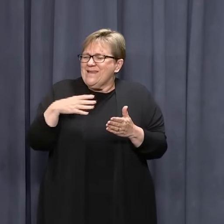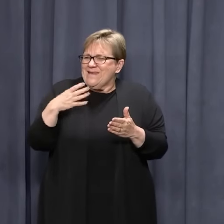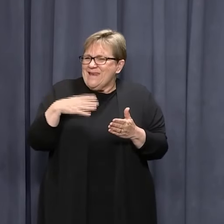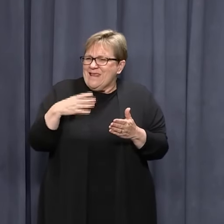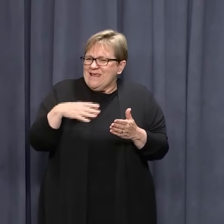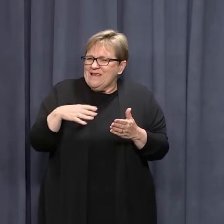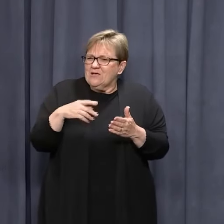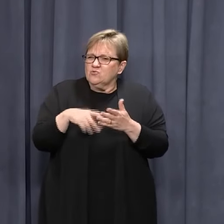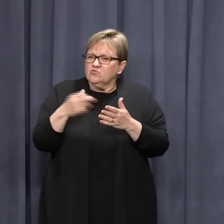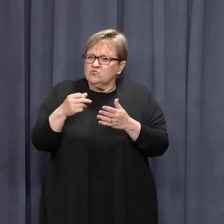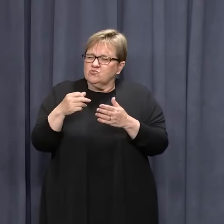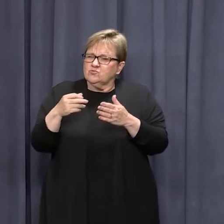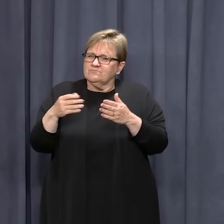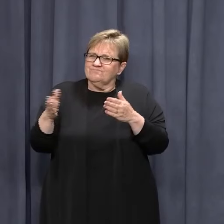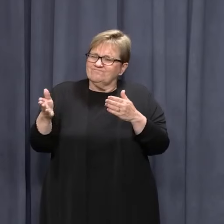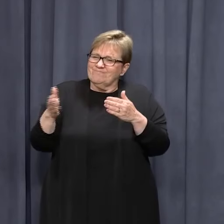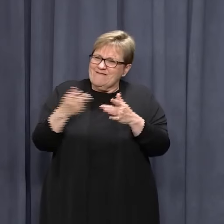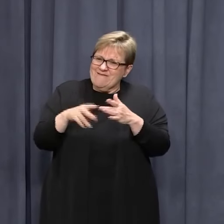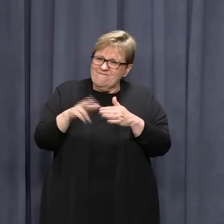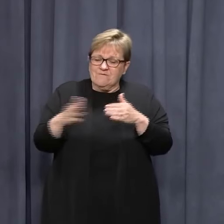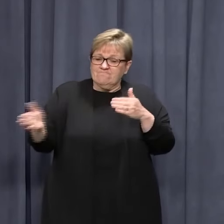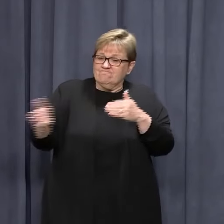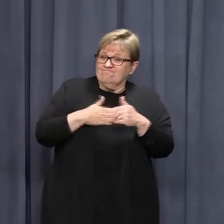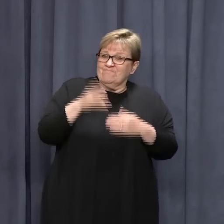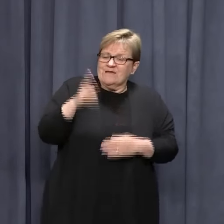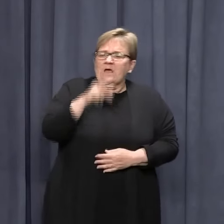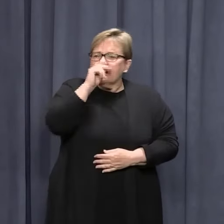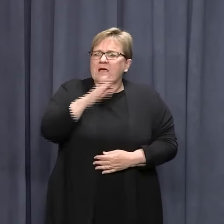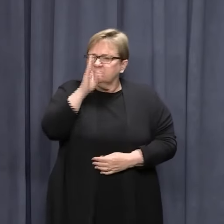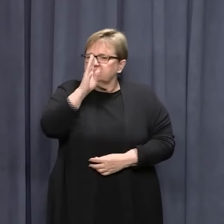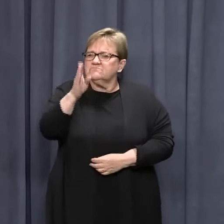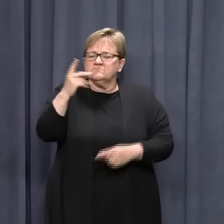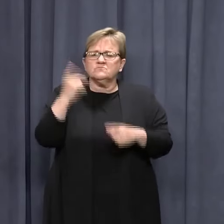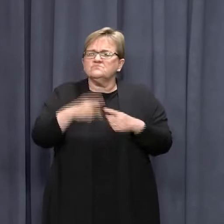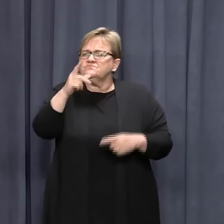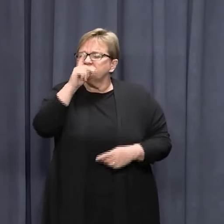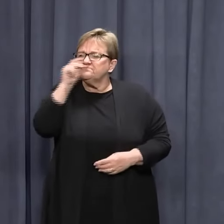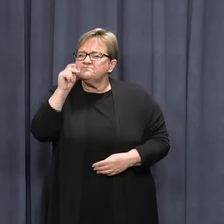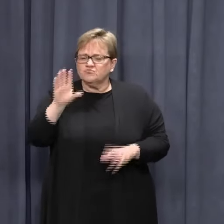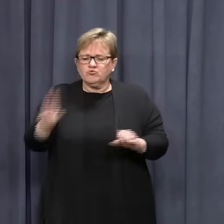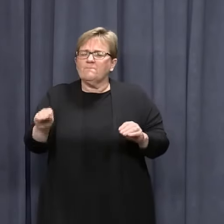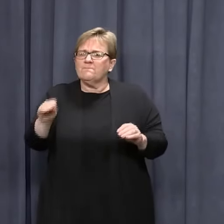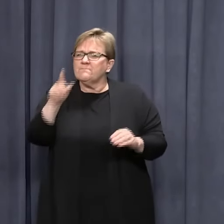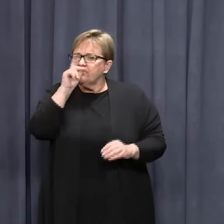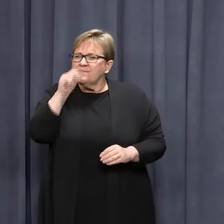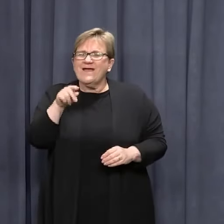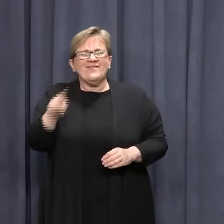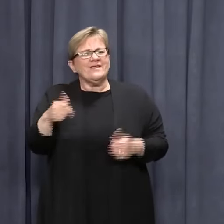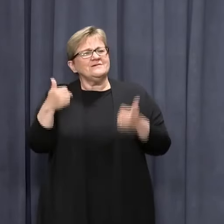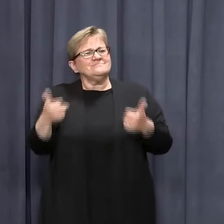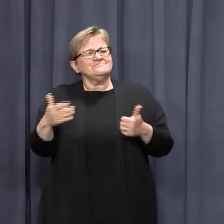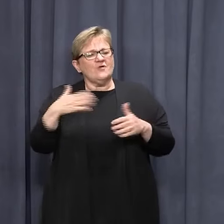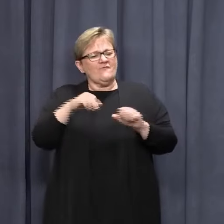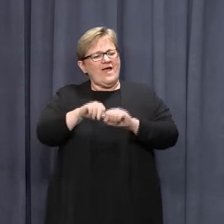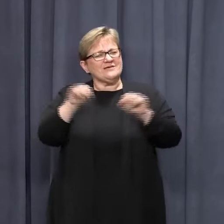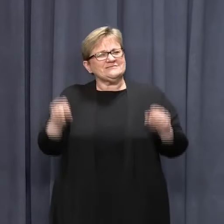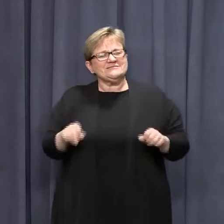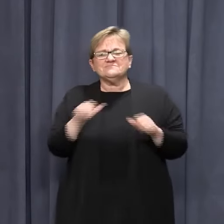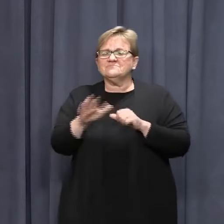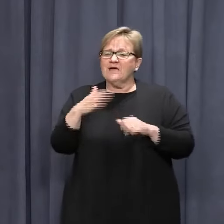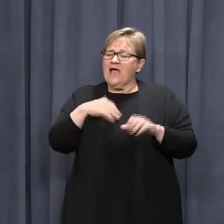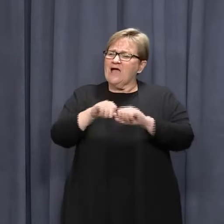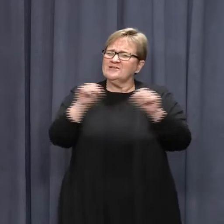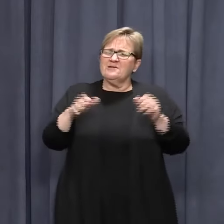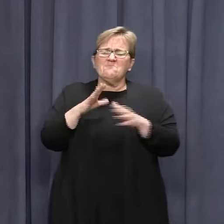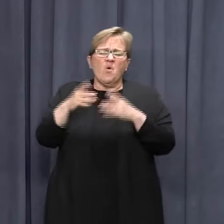the border arrangements to become a hard border. Again, we can do it basically instantaneously. And that's the beauty of our system. Our